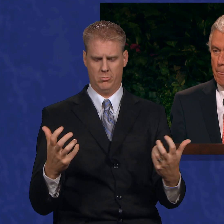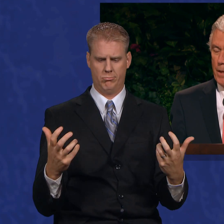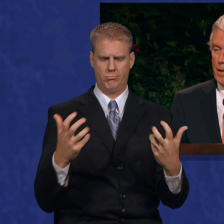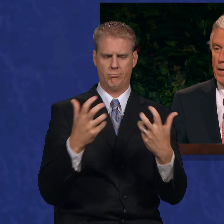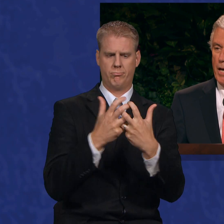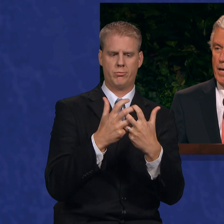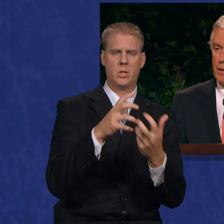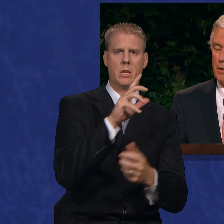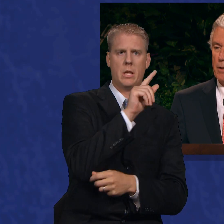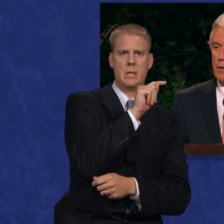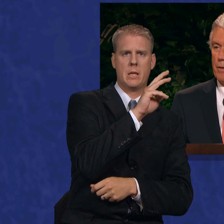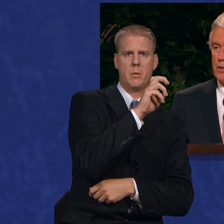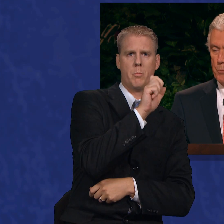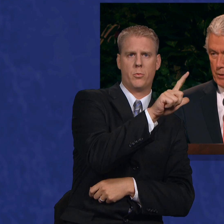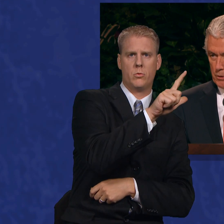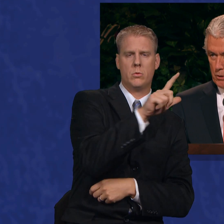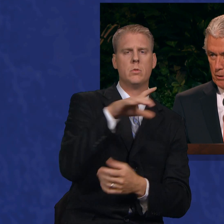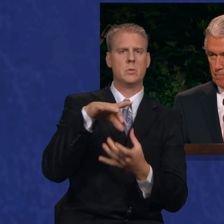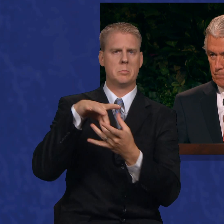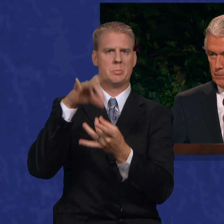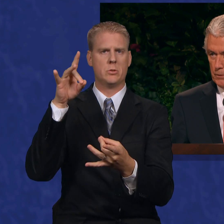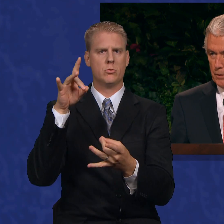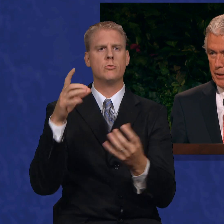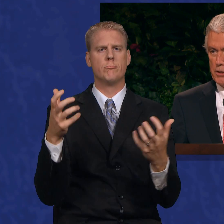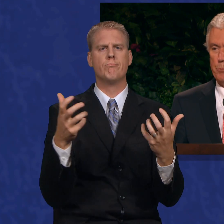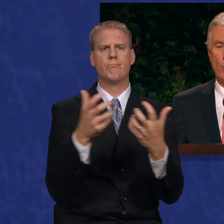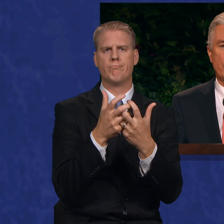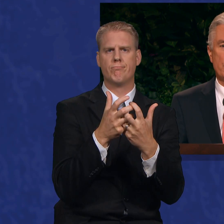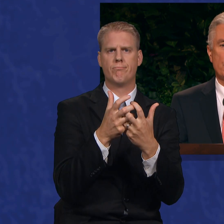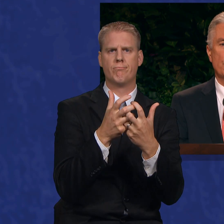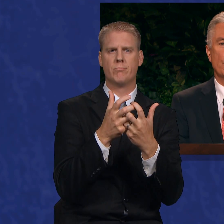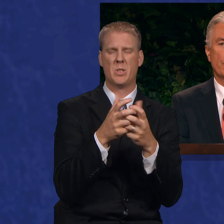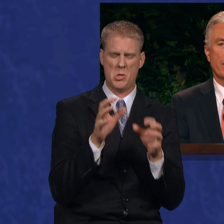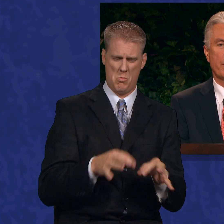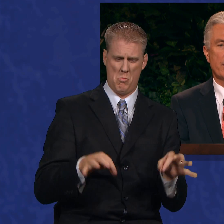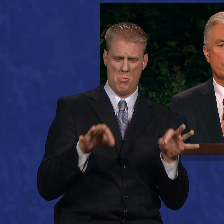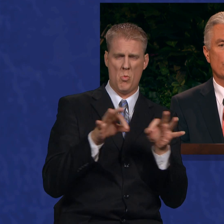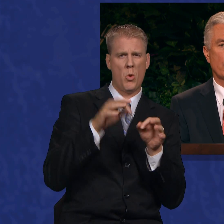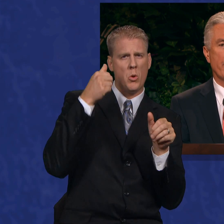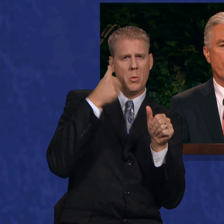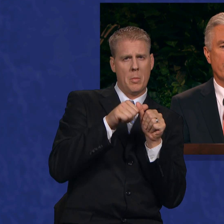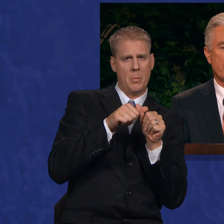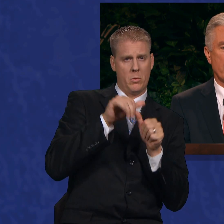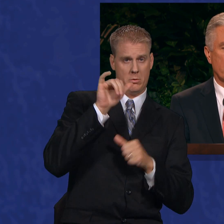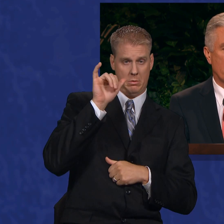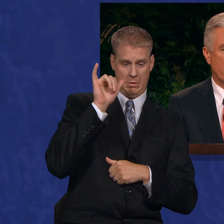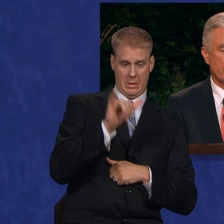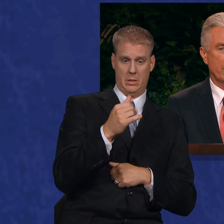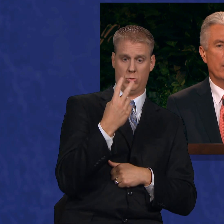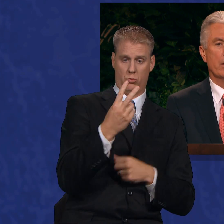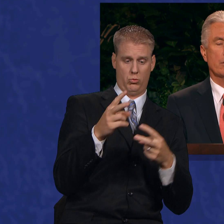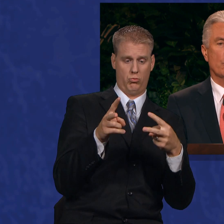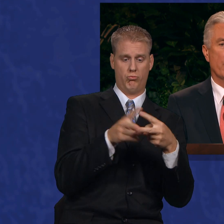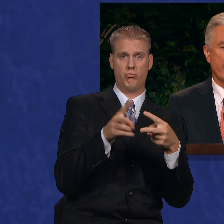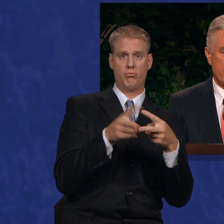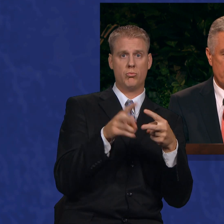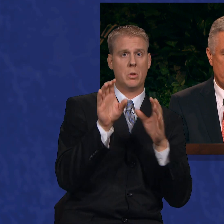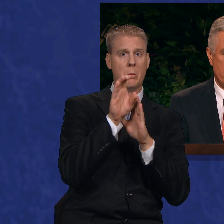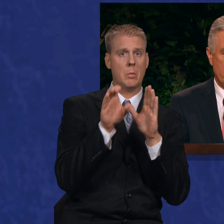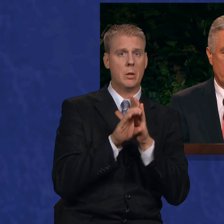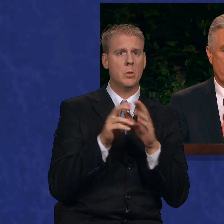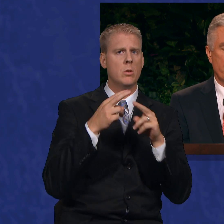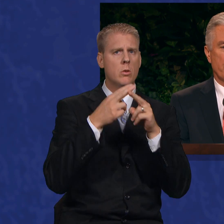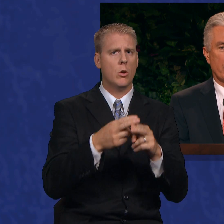and the spiritual. It is important to note that these two commandments are called great